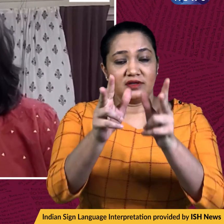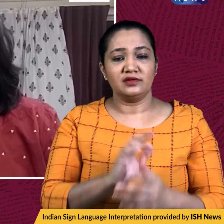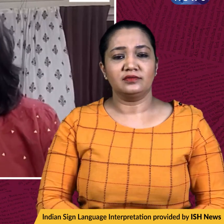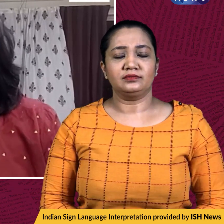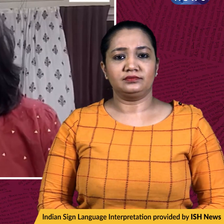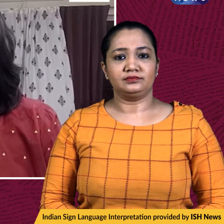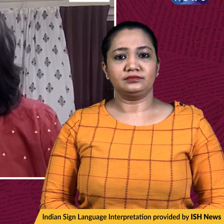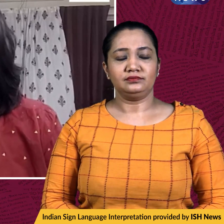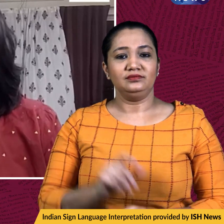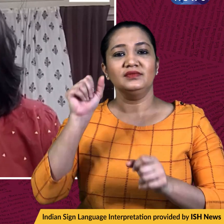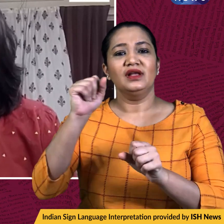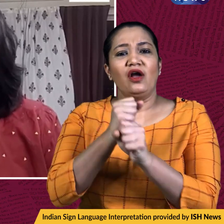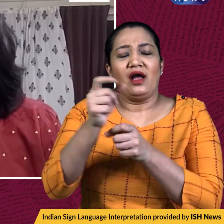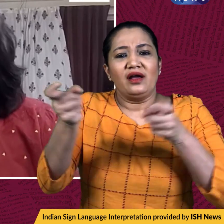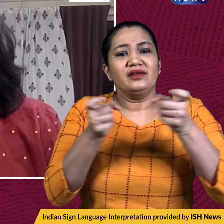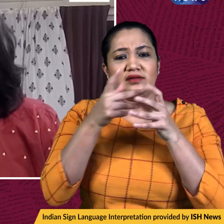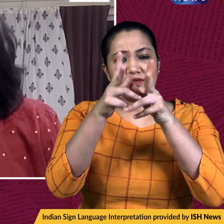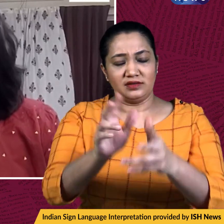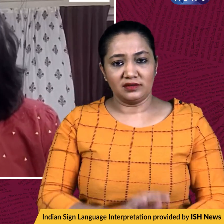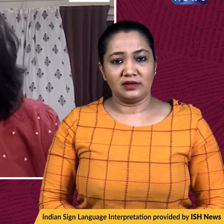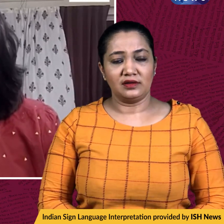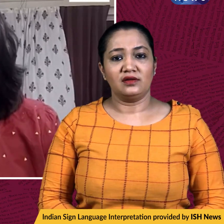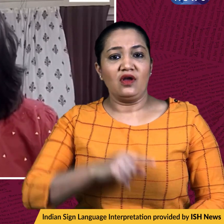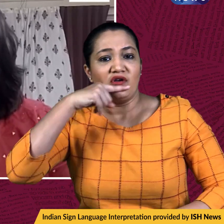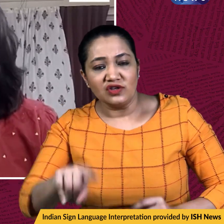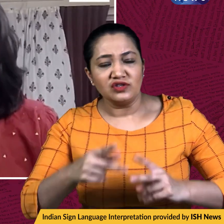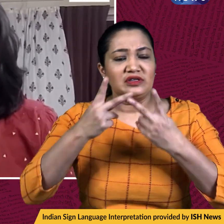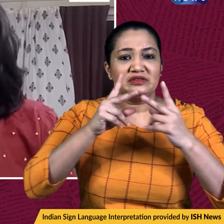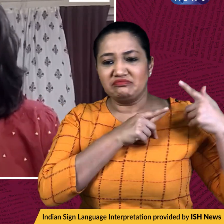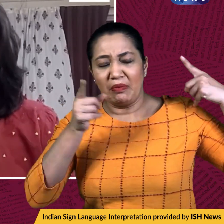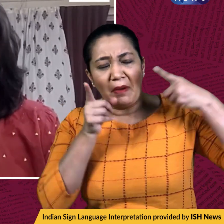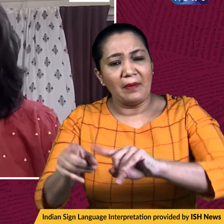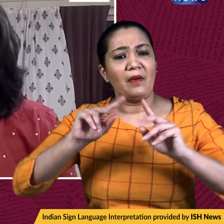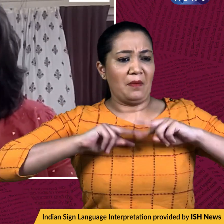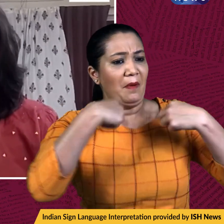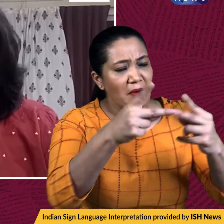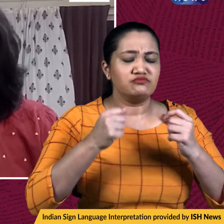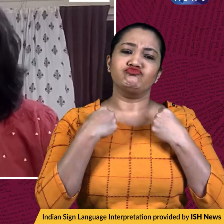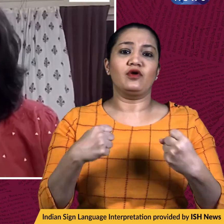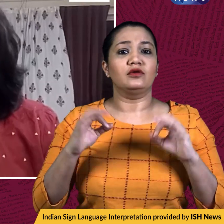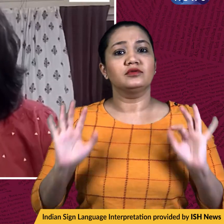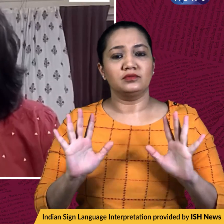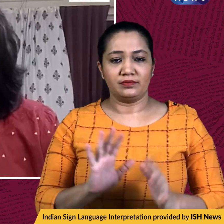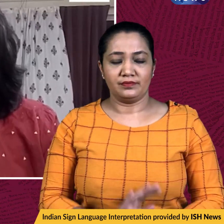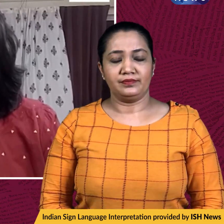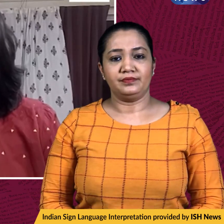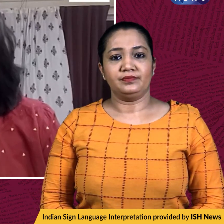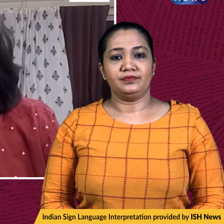state administration has said that all Russian attacks were repulsed and positions held. Bengal,